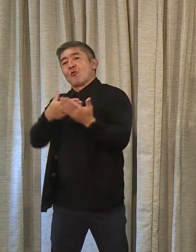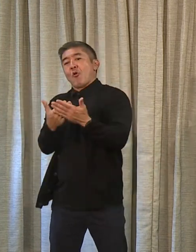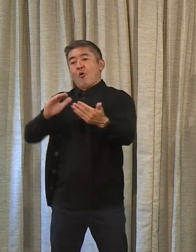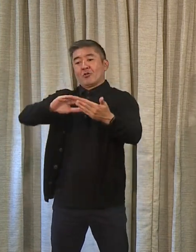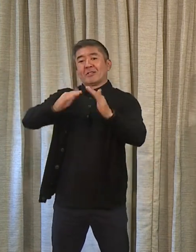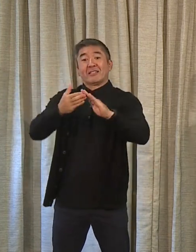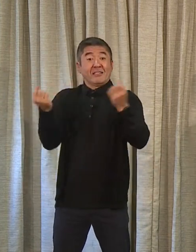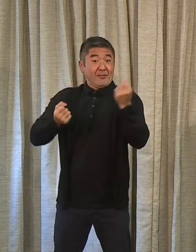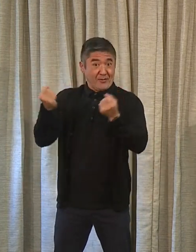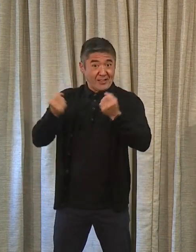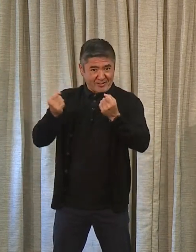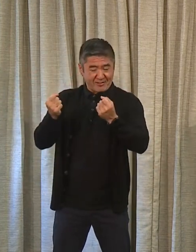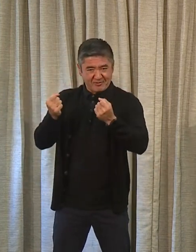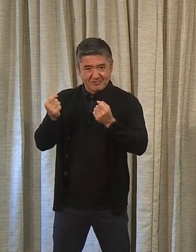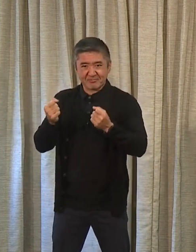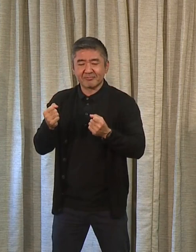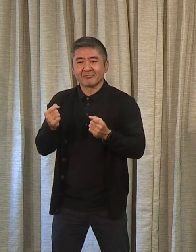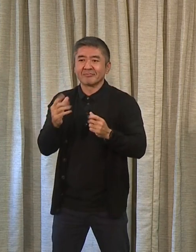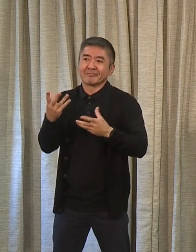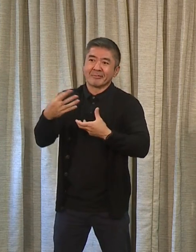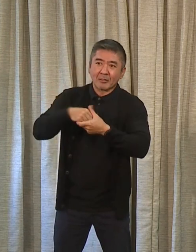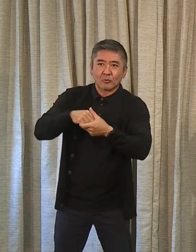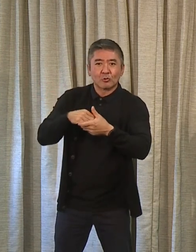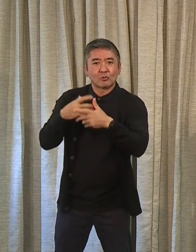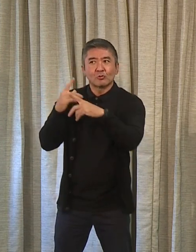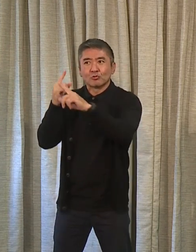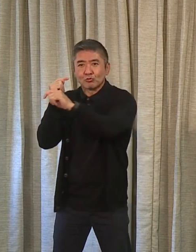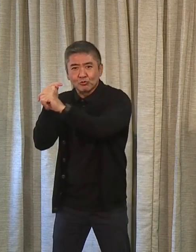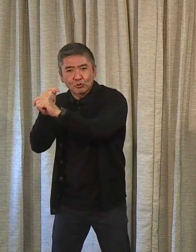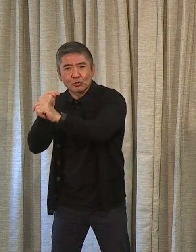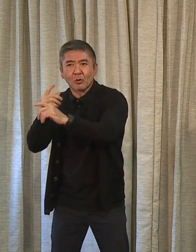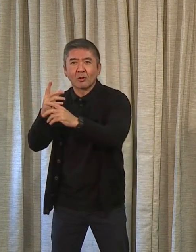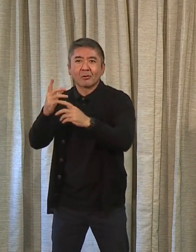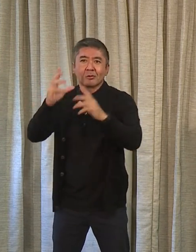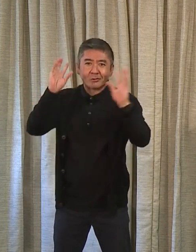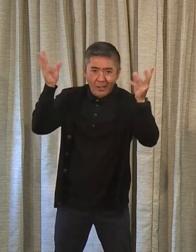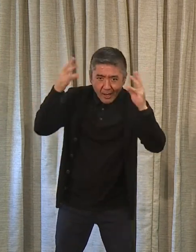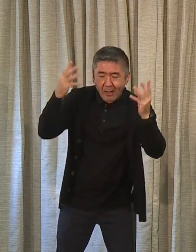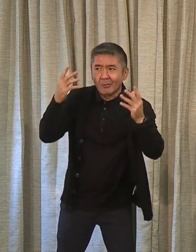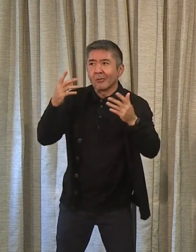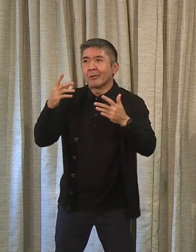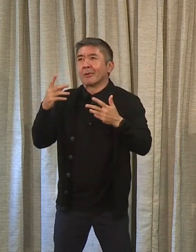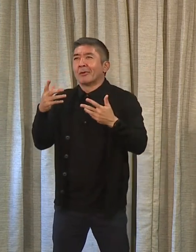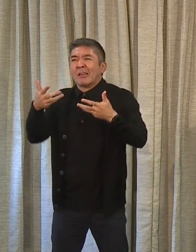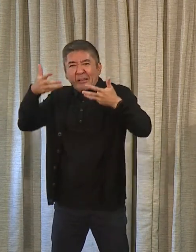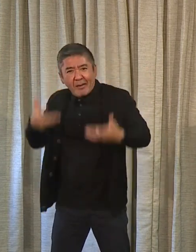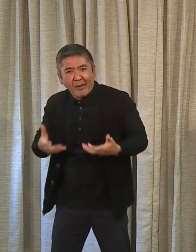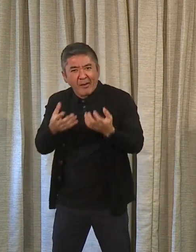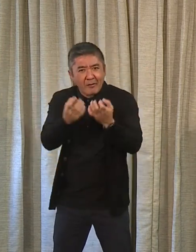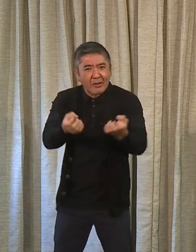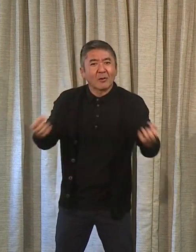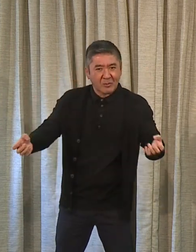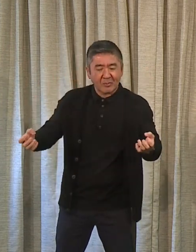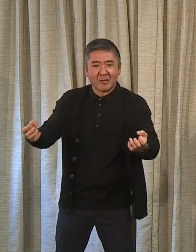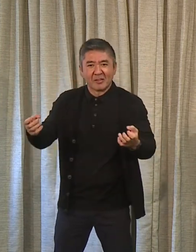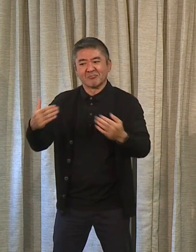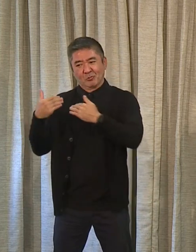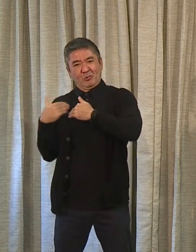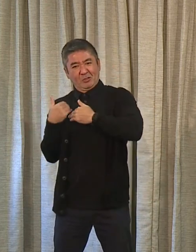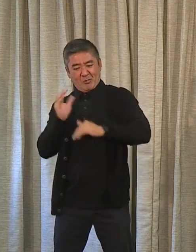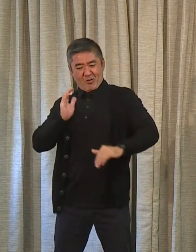of the city vehicles, including trucks and ambulances, heavy equipment, and